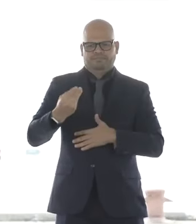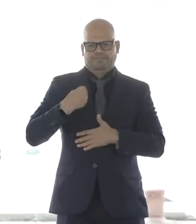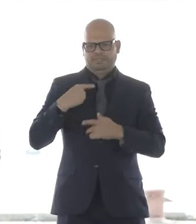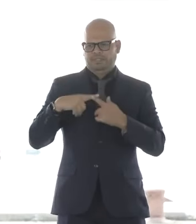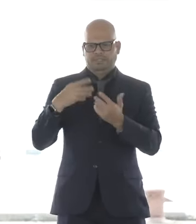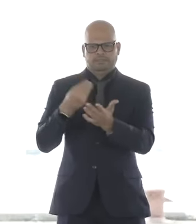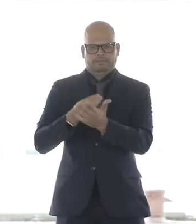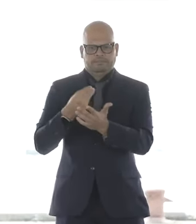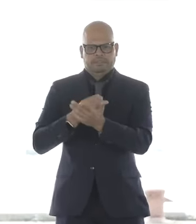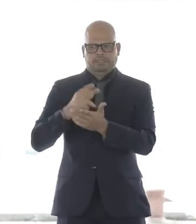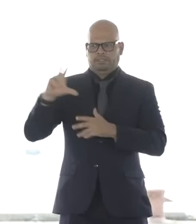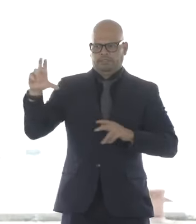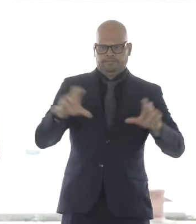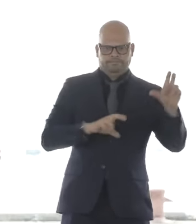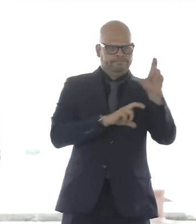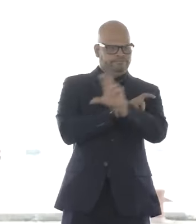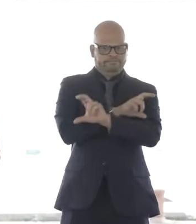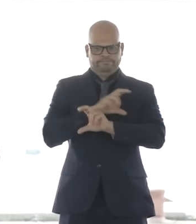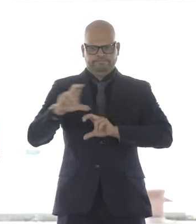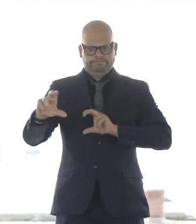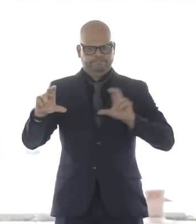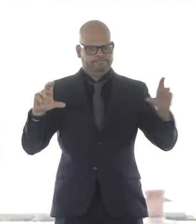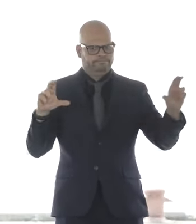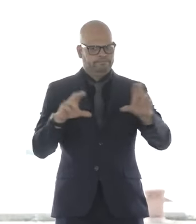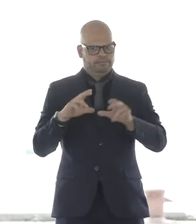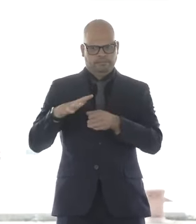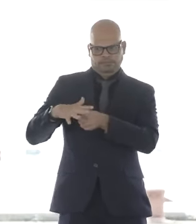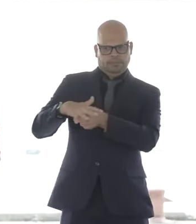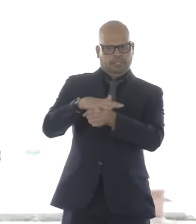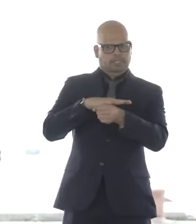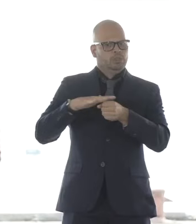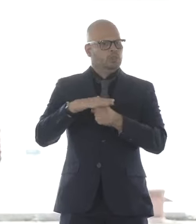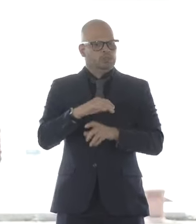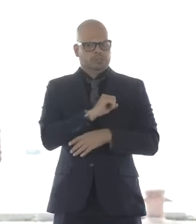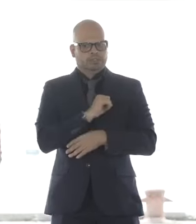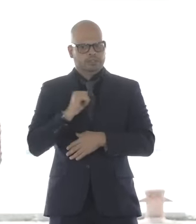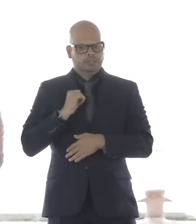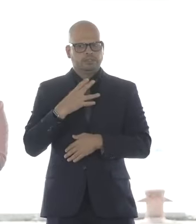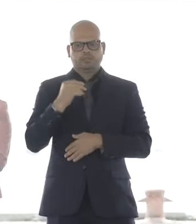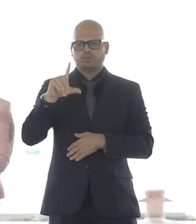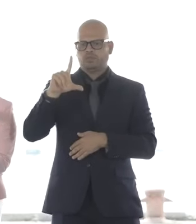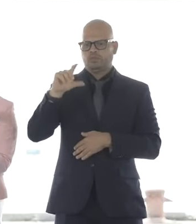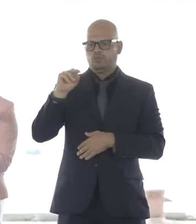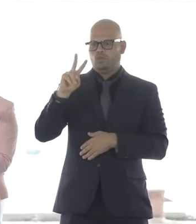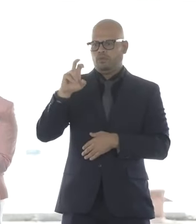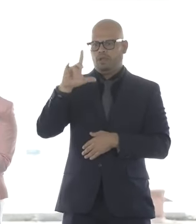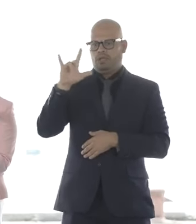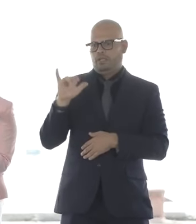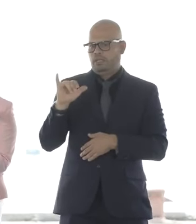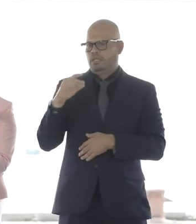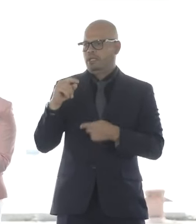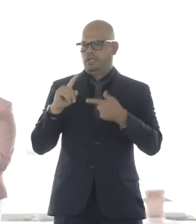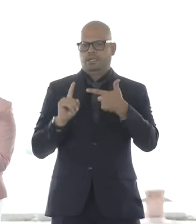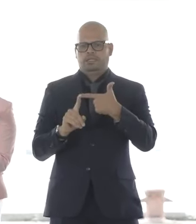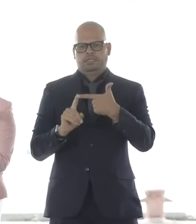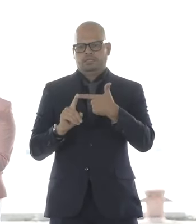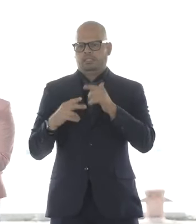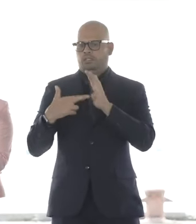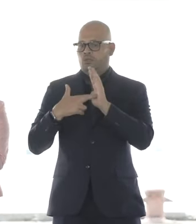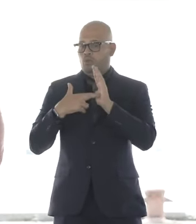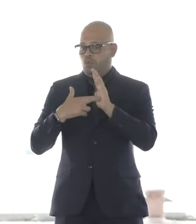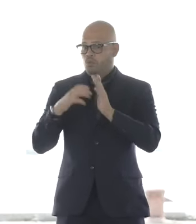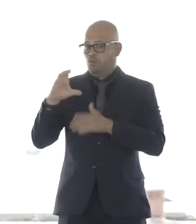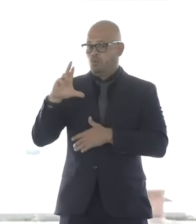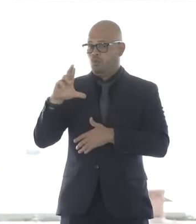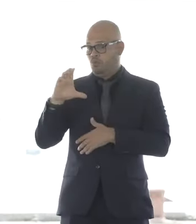particular with Senator Lovely, Representative Cruz, Representative Paracela. Mayor Mike Cahill is here as well today. So shout